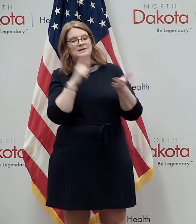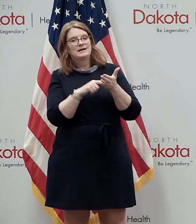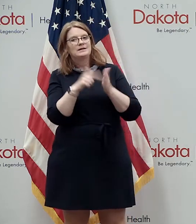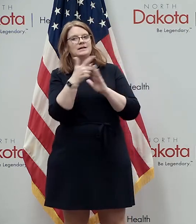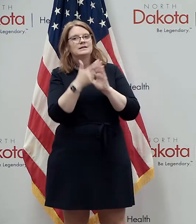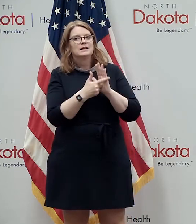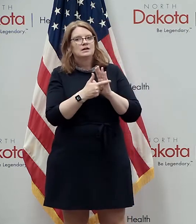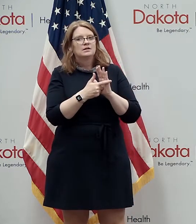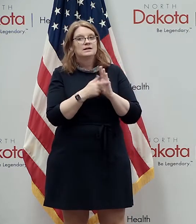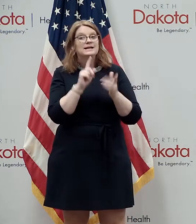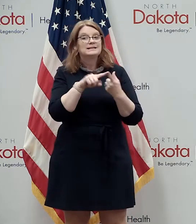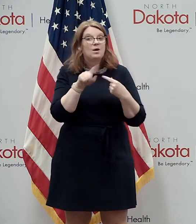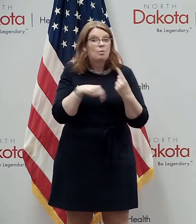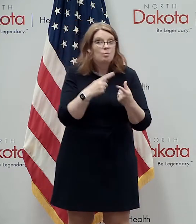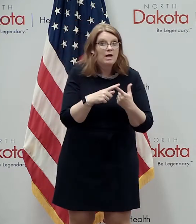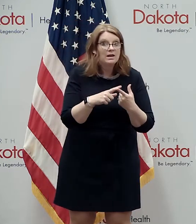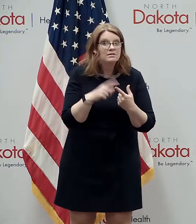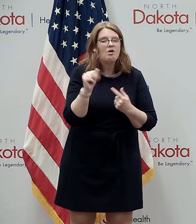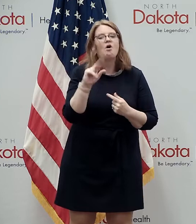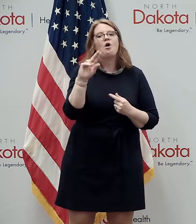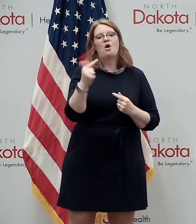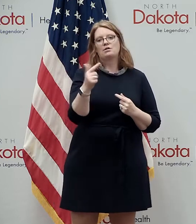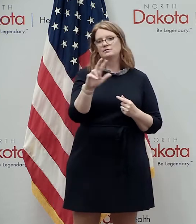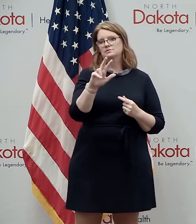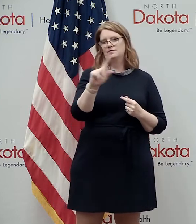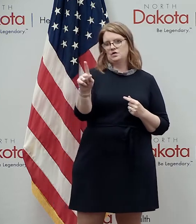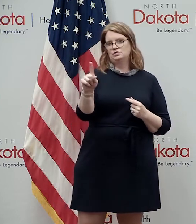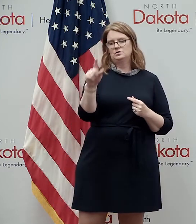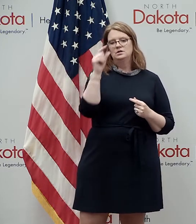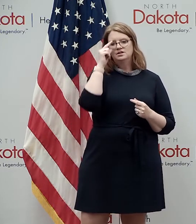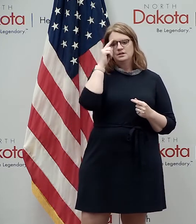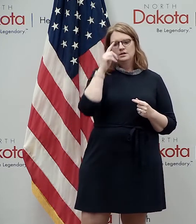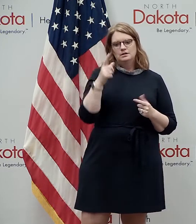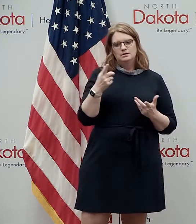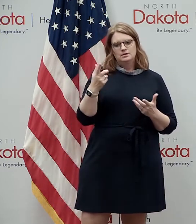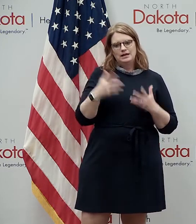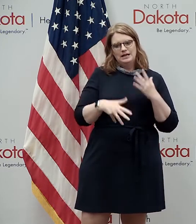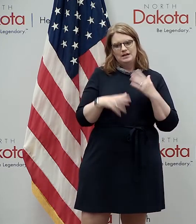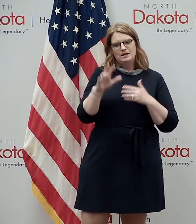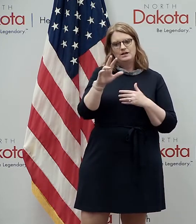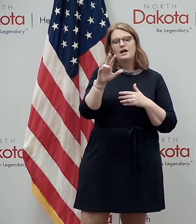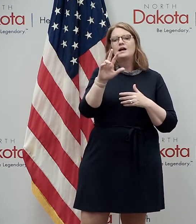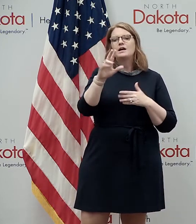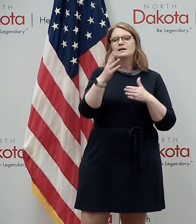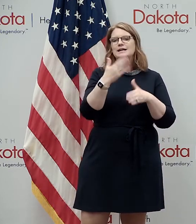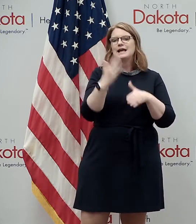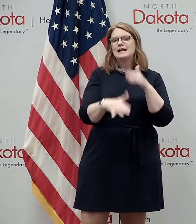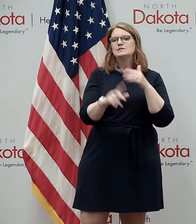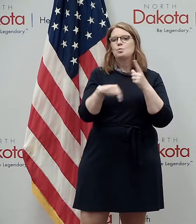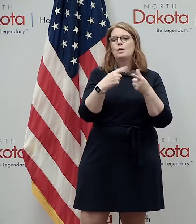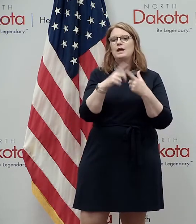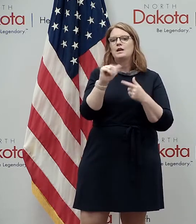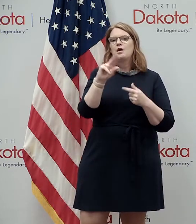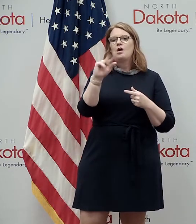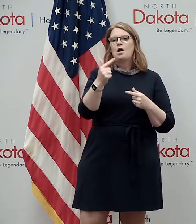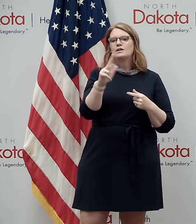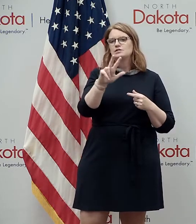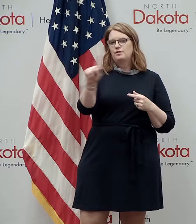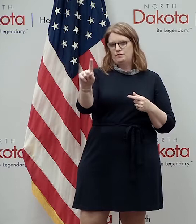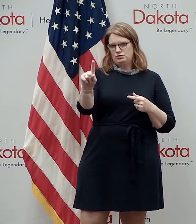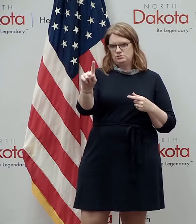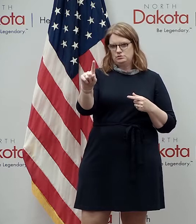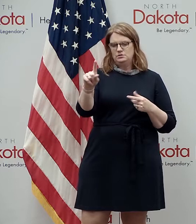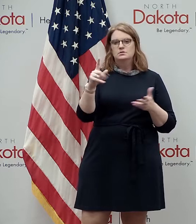august 31st this executive order simply adds an end date compared to what we had before which was open-ended